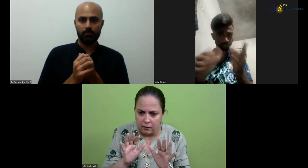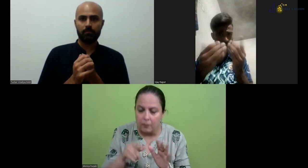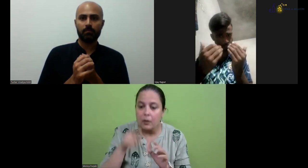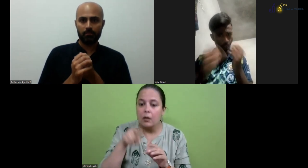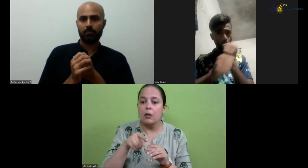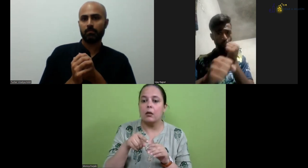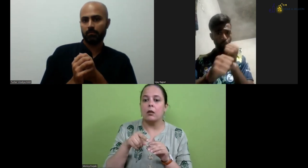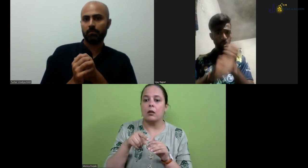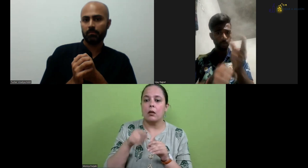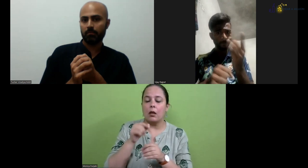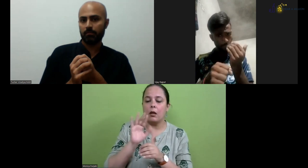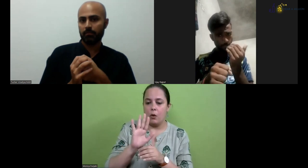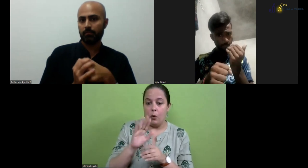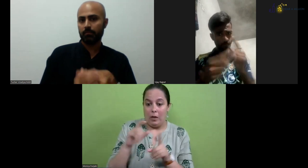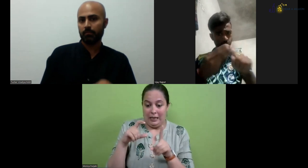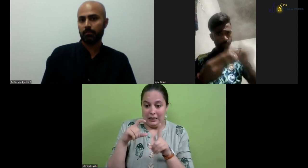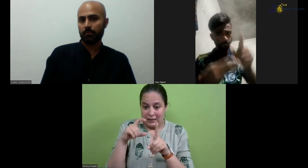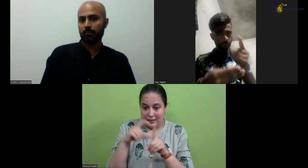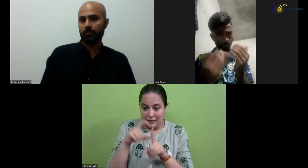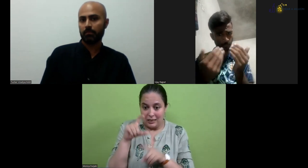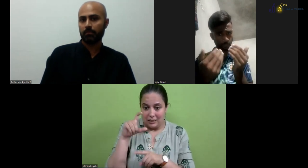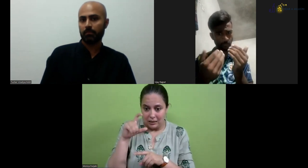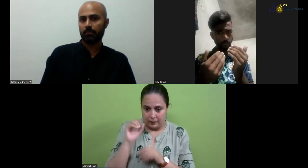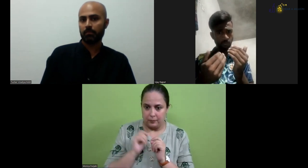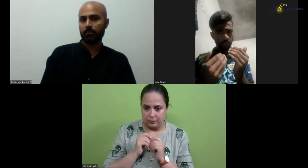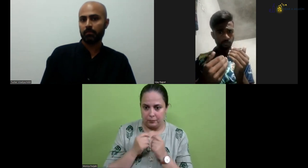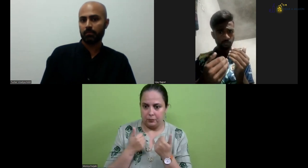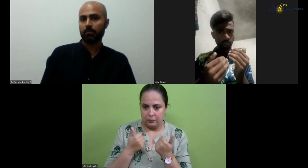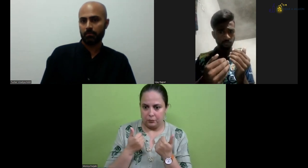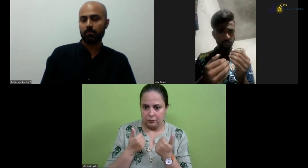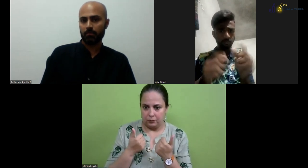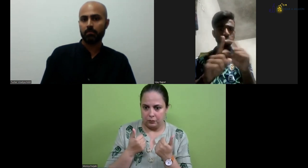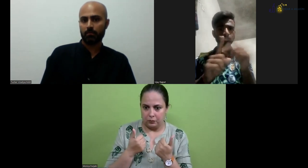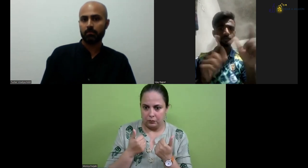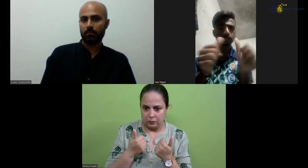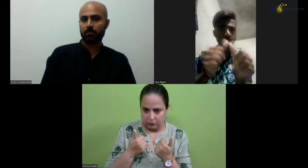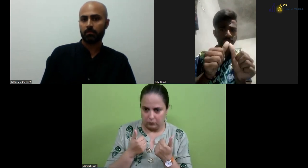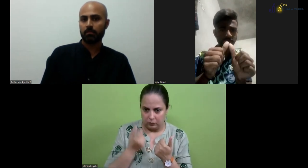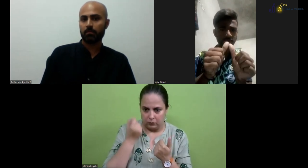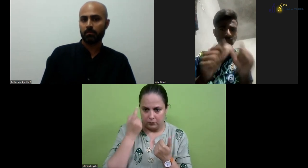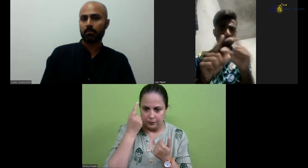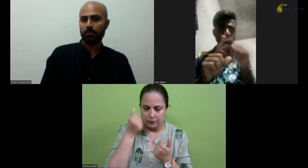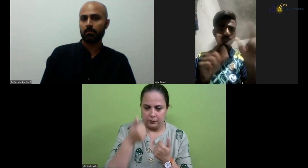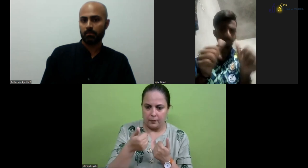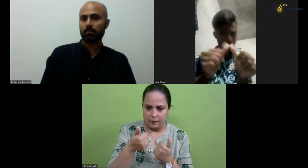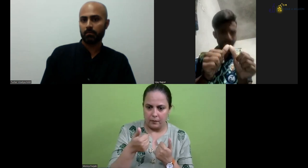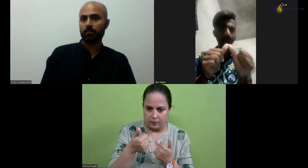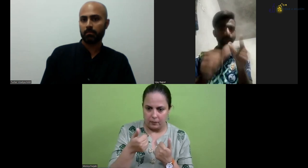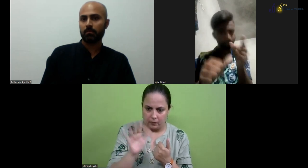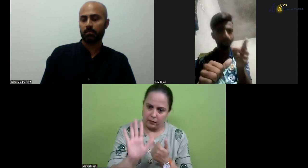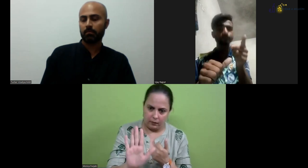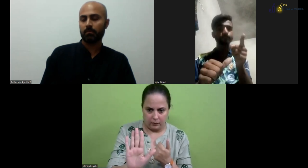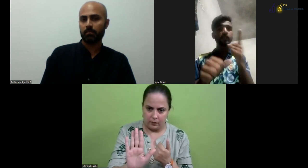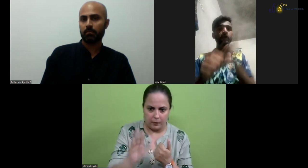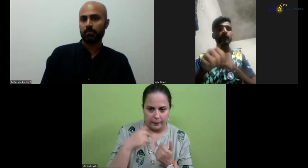you know, are there one year courses related to the, and then we can get into the government jobs, like DCA,